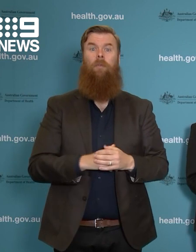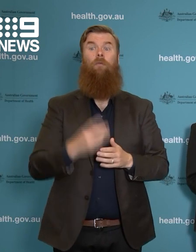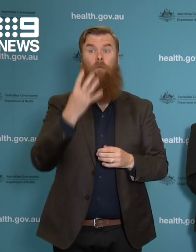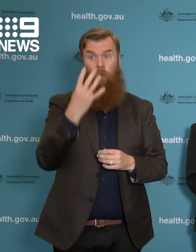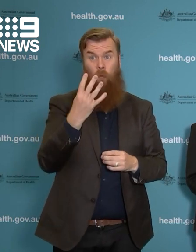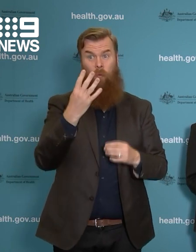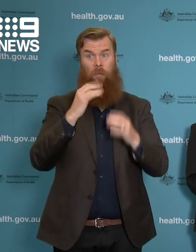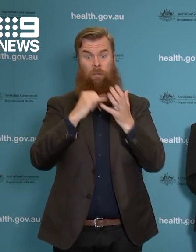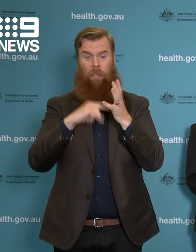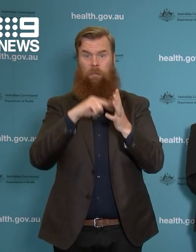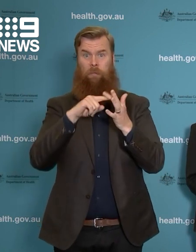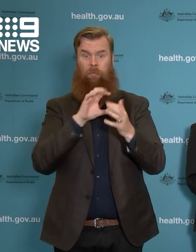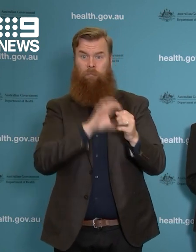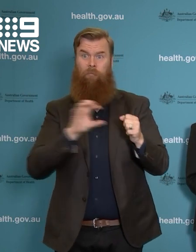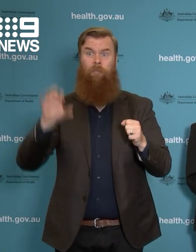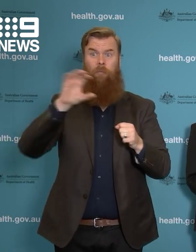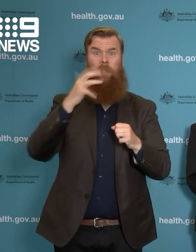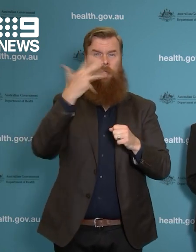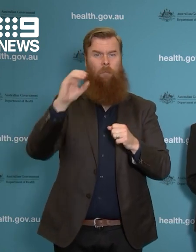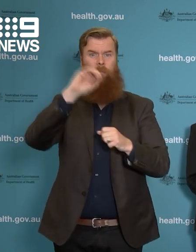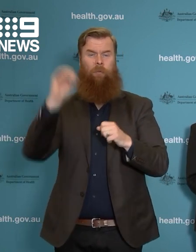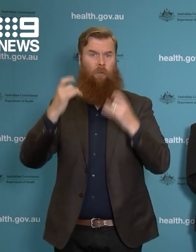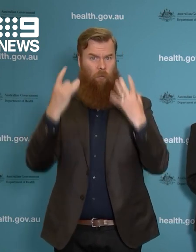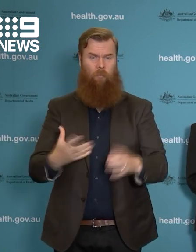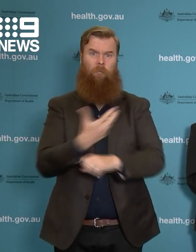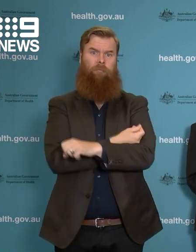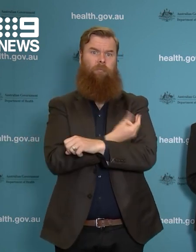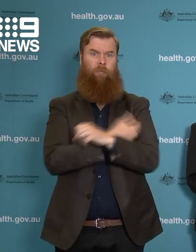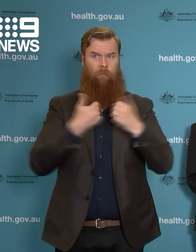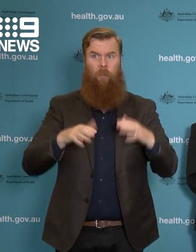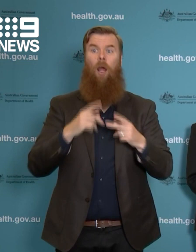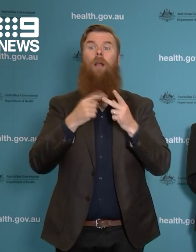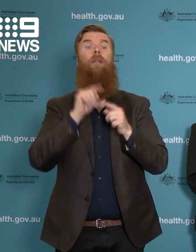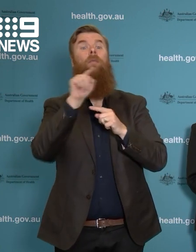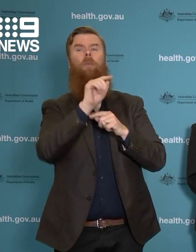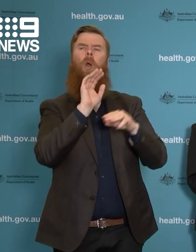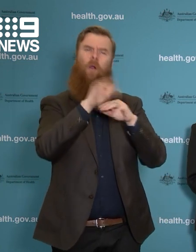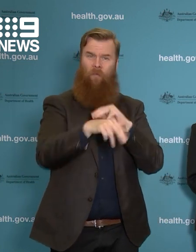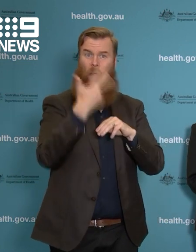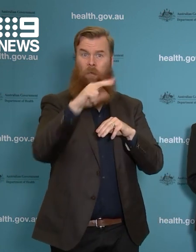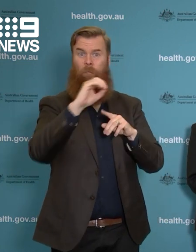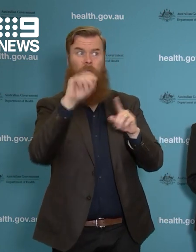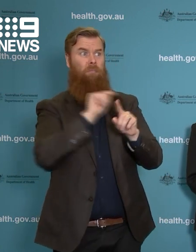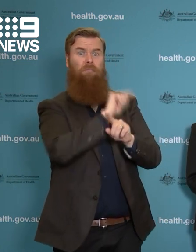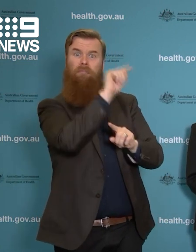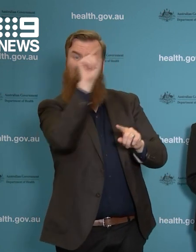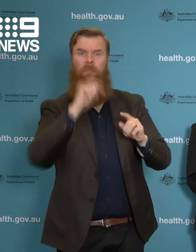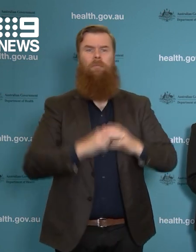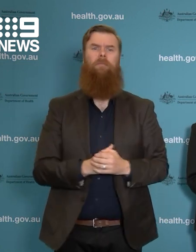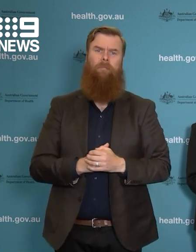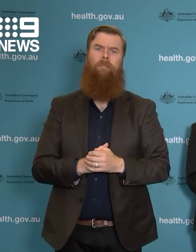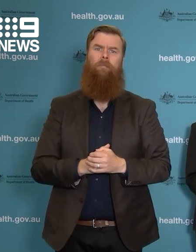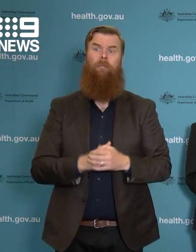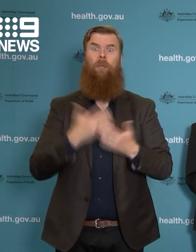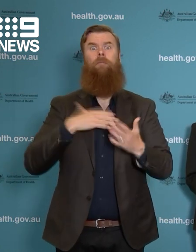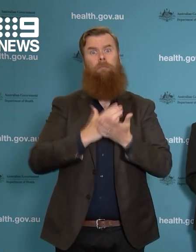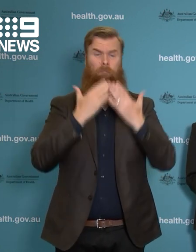% fully vaccinated mark, and all of the other states and territories are above 80% fully vaccinated. So I do want to thank all of the Australians who have come